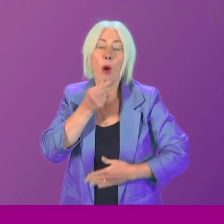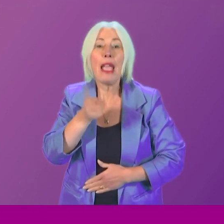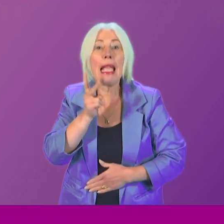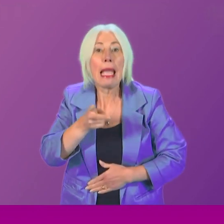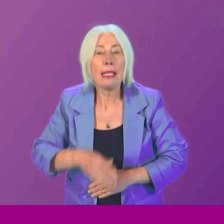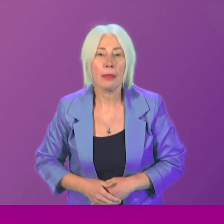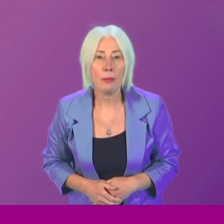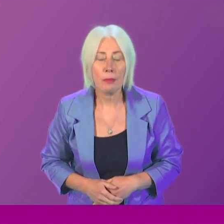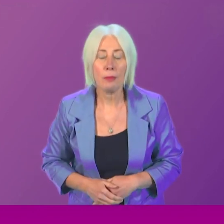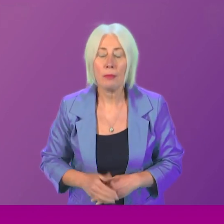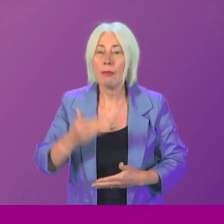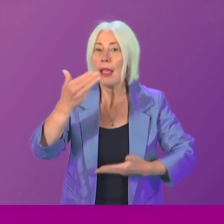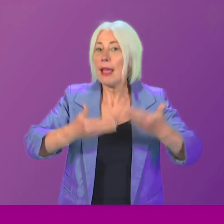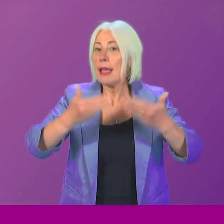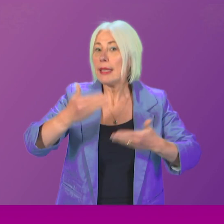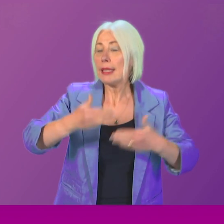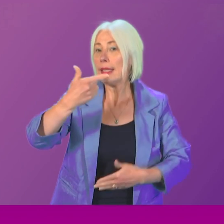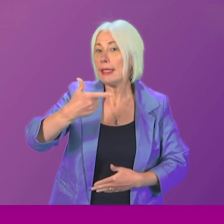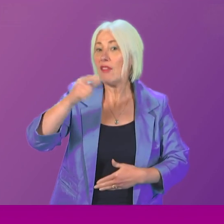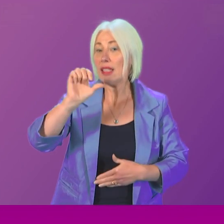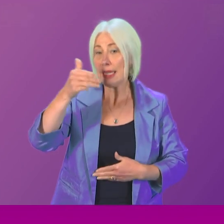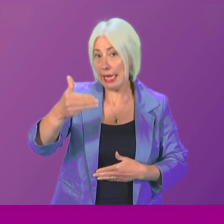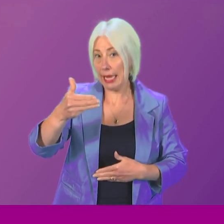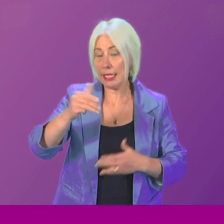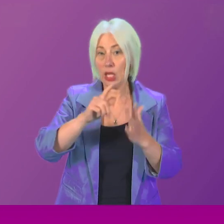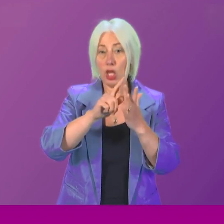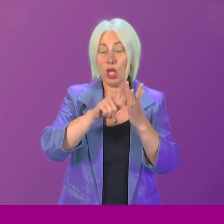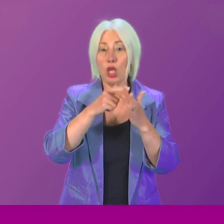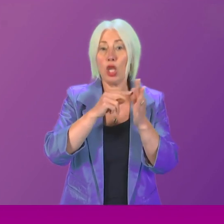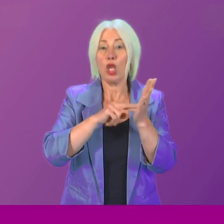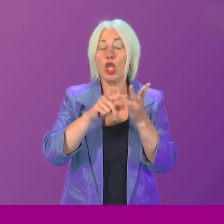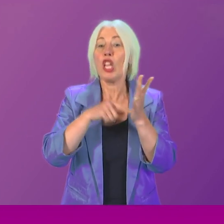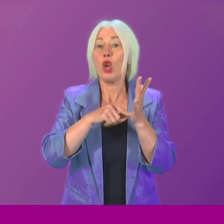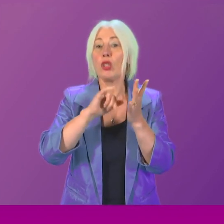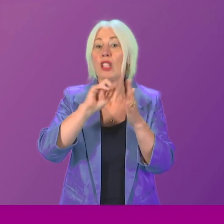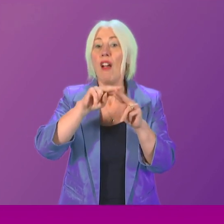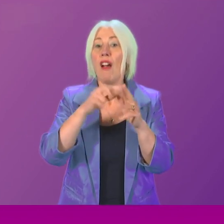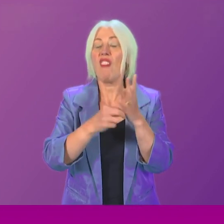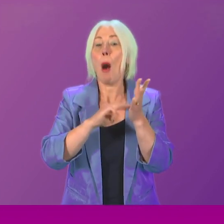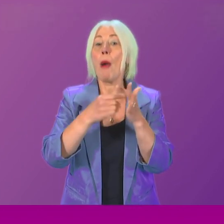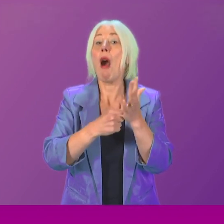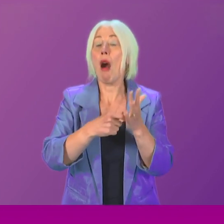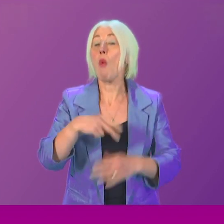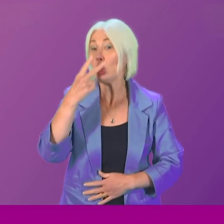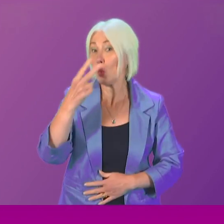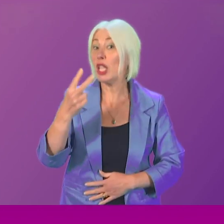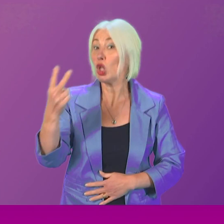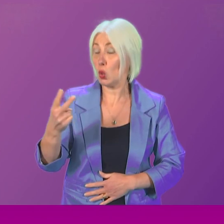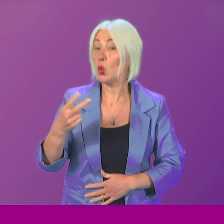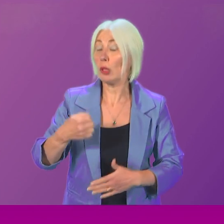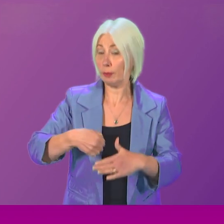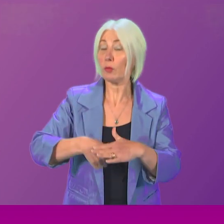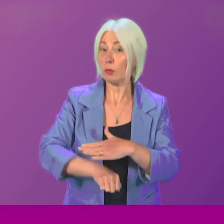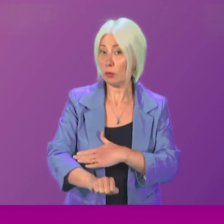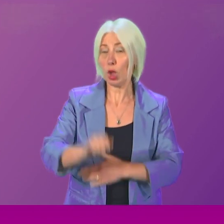In 1979, Jan O'Farmer gave birth at the age of 22. She has recounted the moment in the hospital